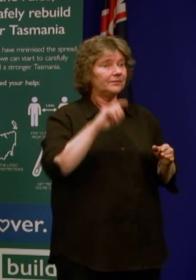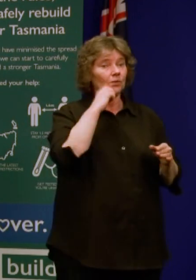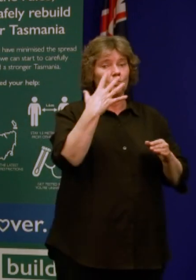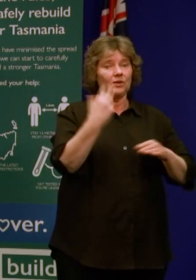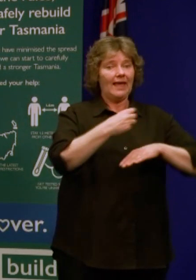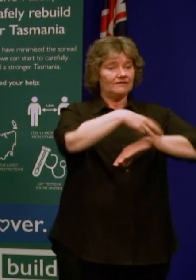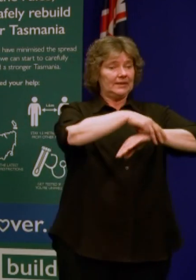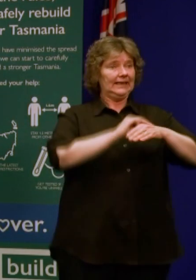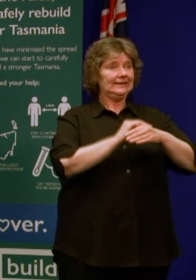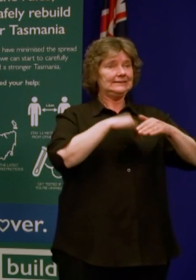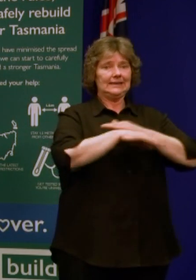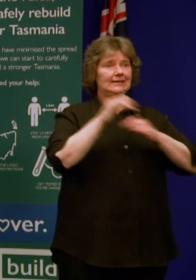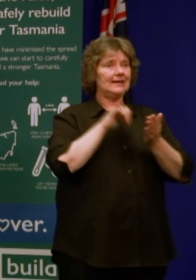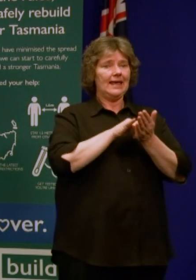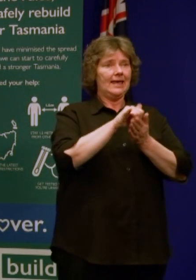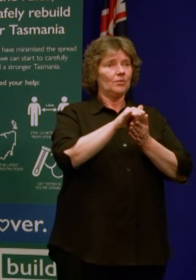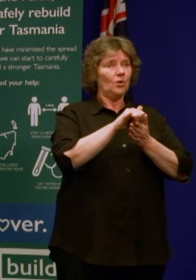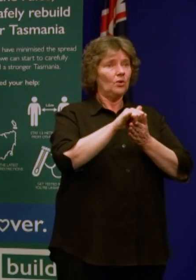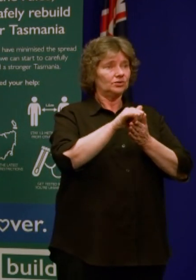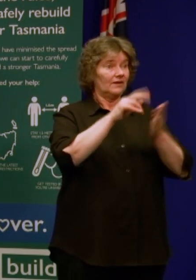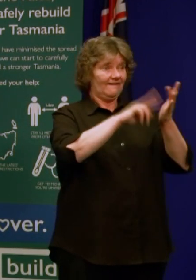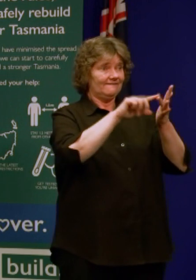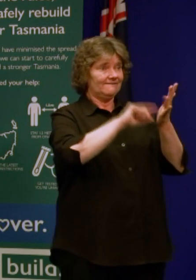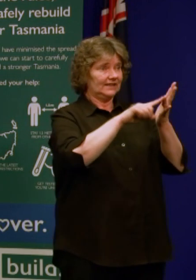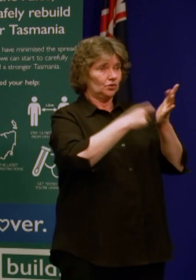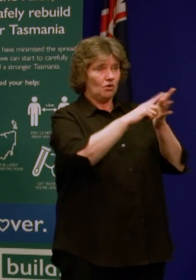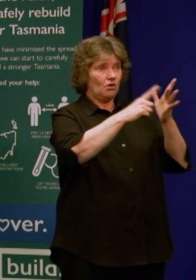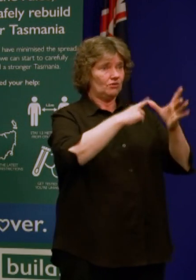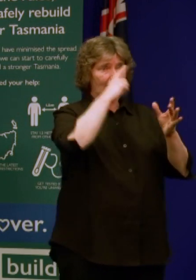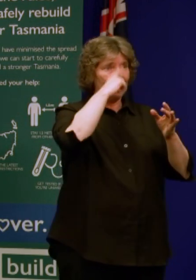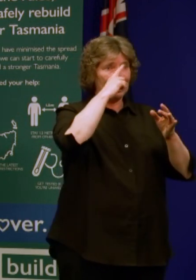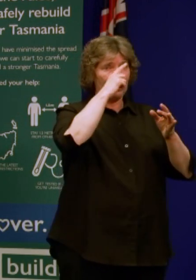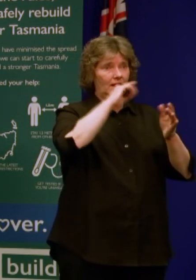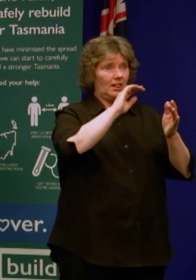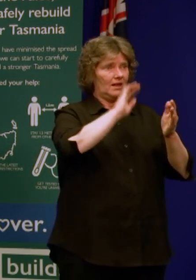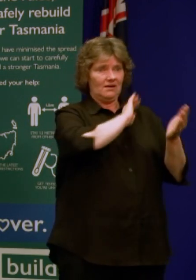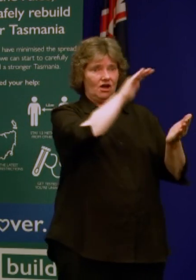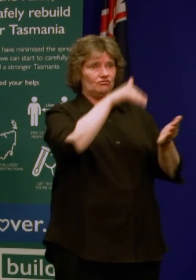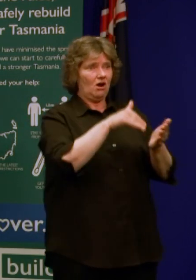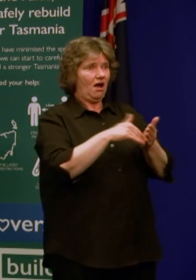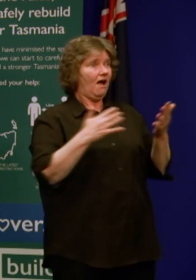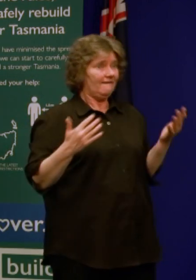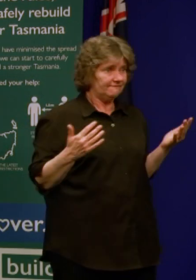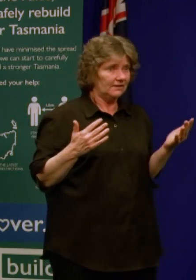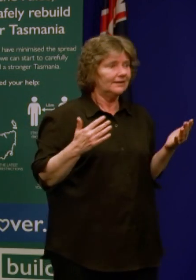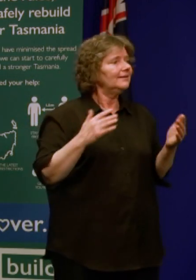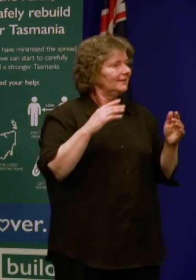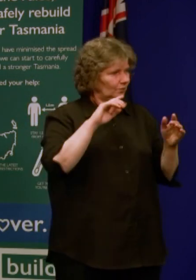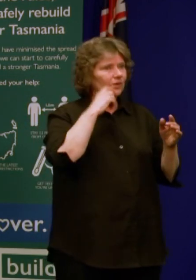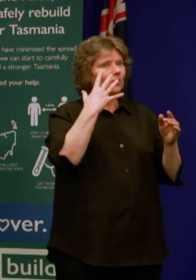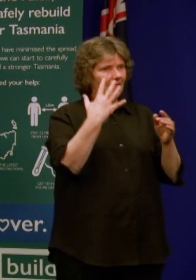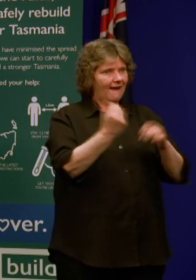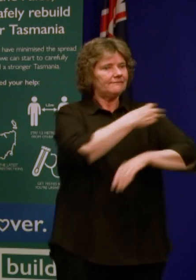As we know there's from midnight tonight if you arrive at the airport you will be met by a biosecurity officer